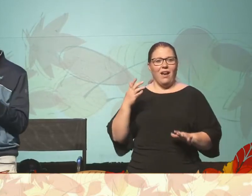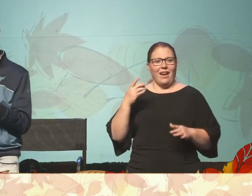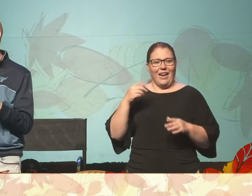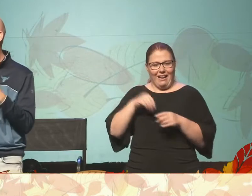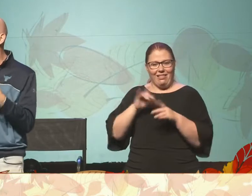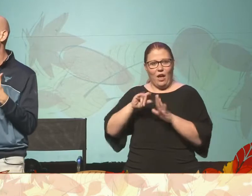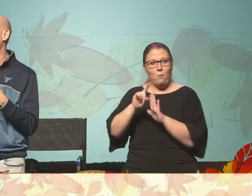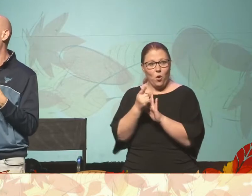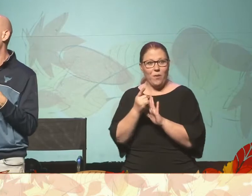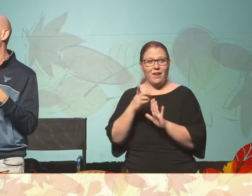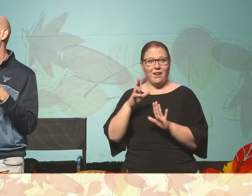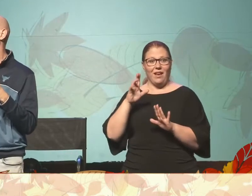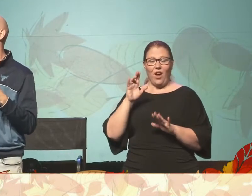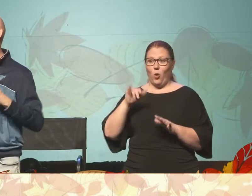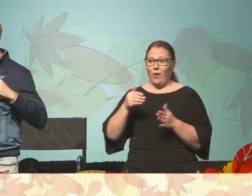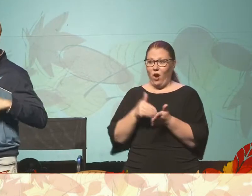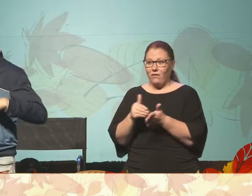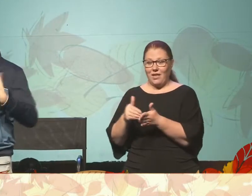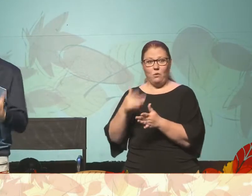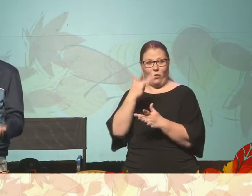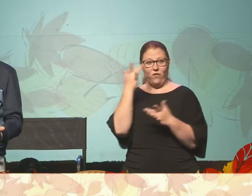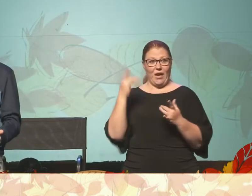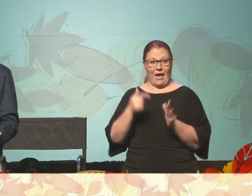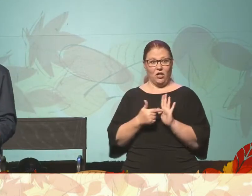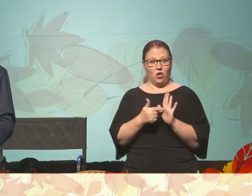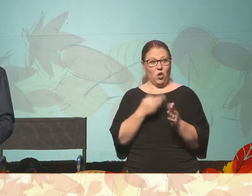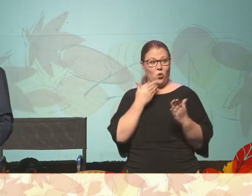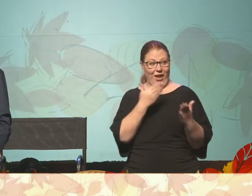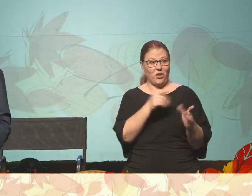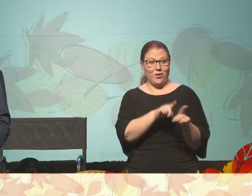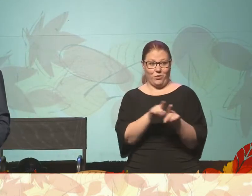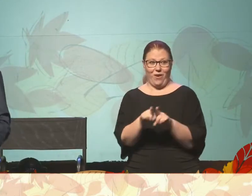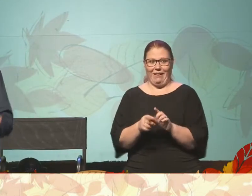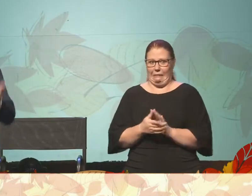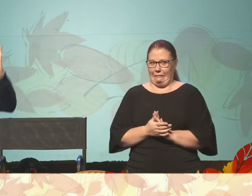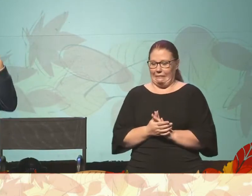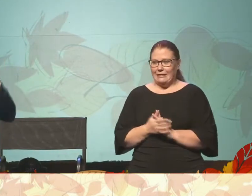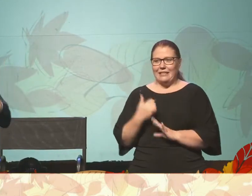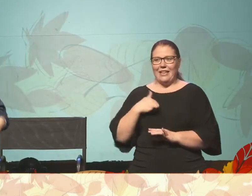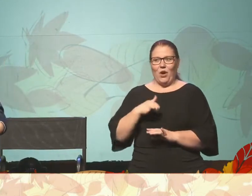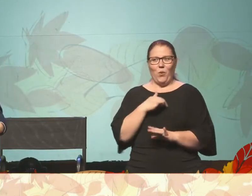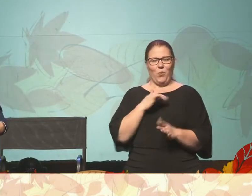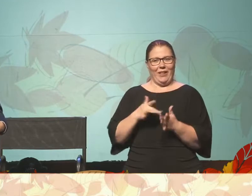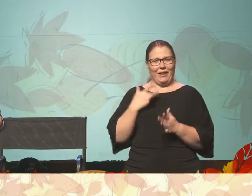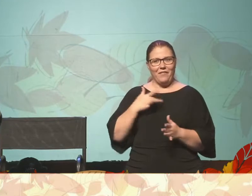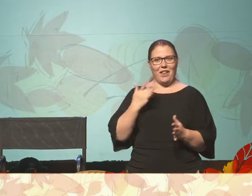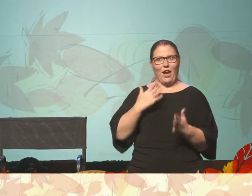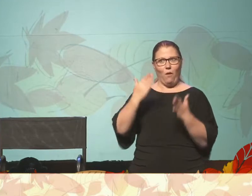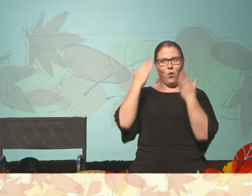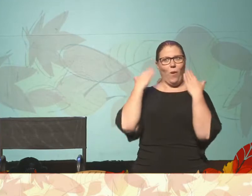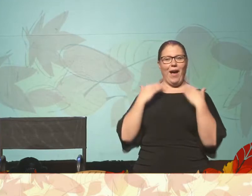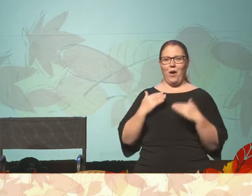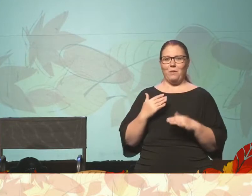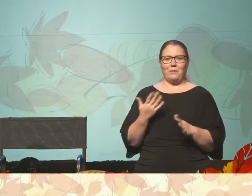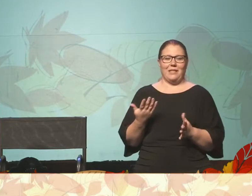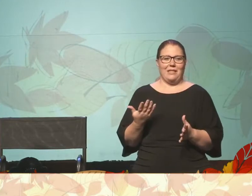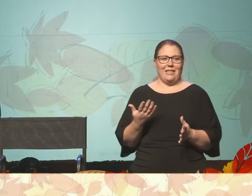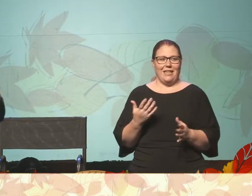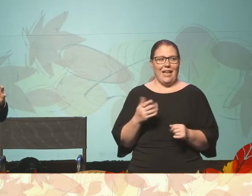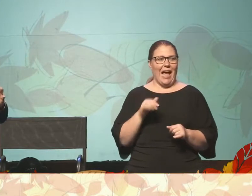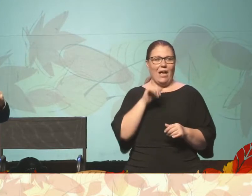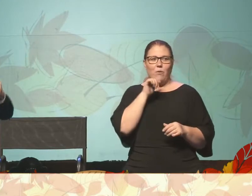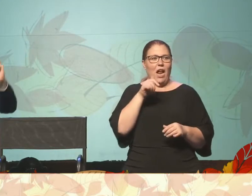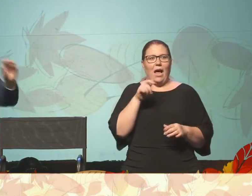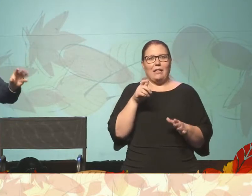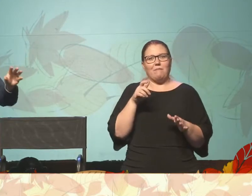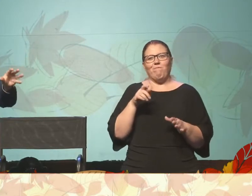those moments, we oftentimes forget to express gratitude as well because we become overwhelmed. And it's not that we're meant to